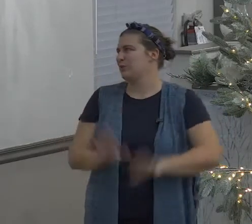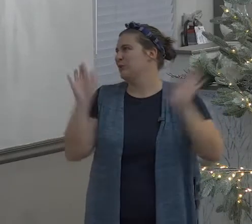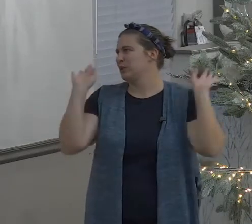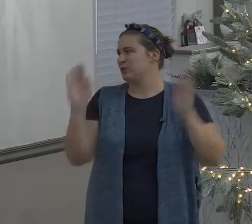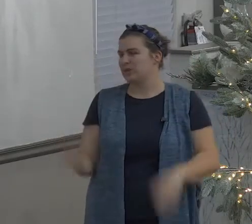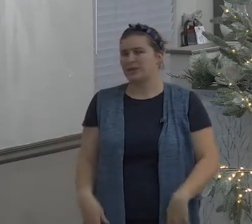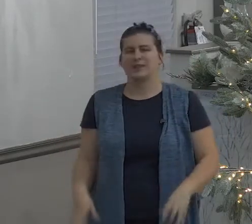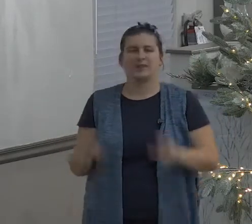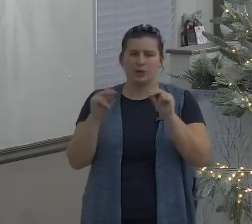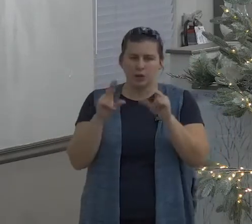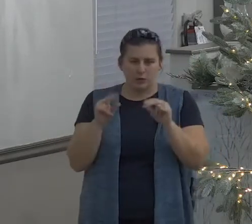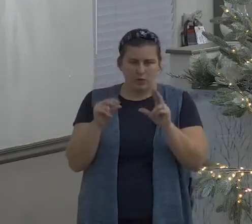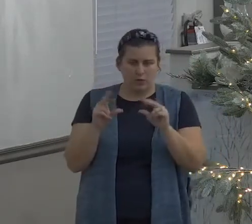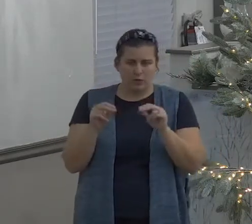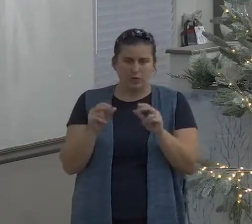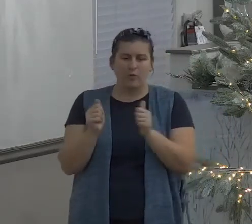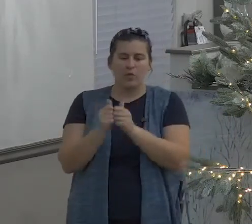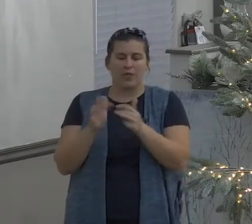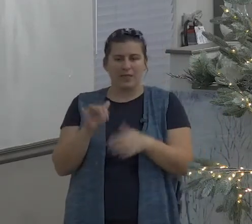if we don't lose heart